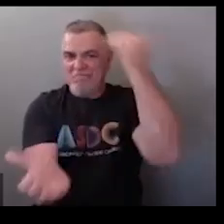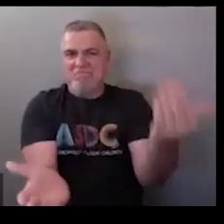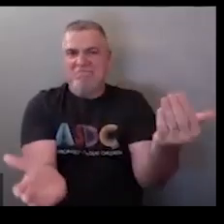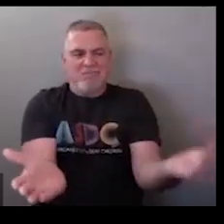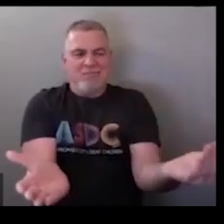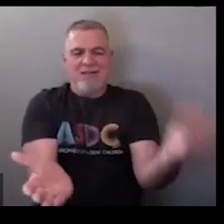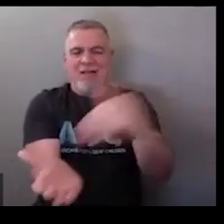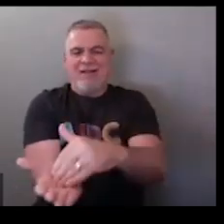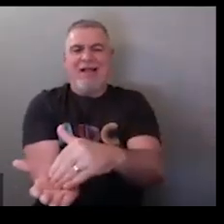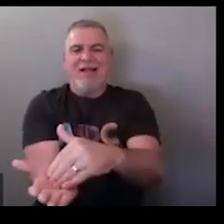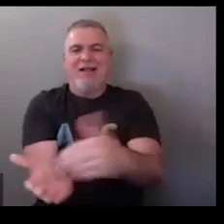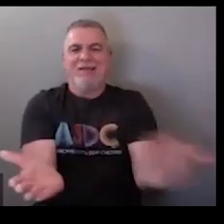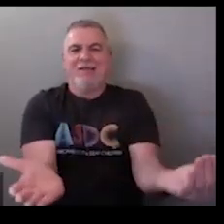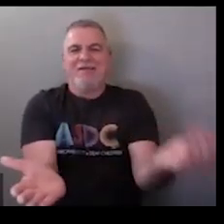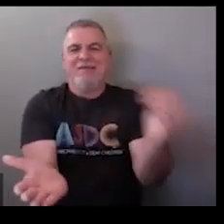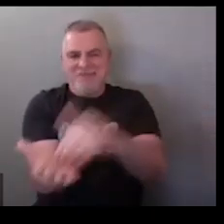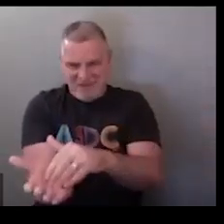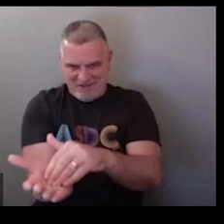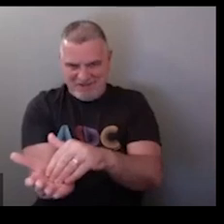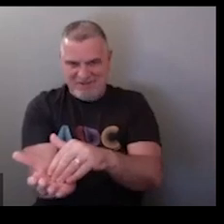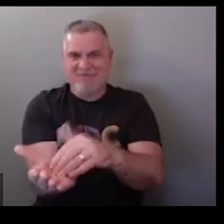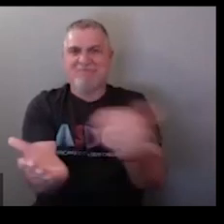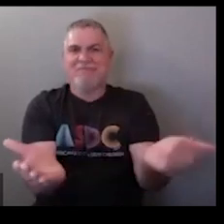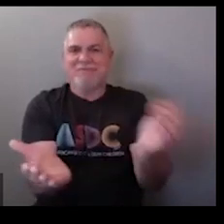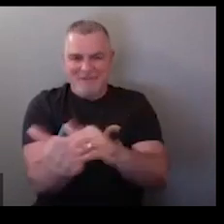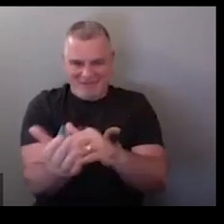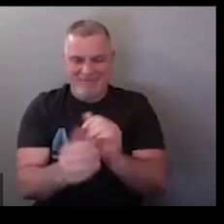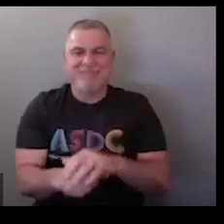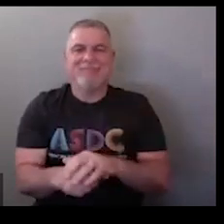same hand shape for no again